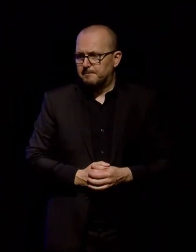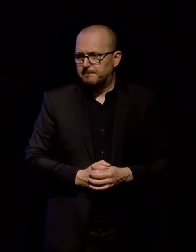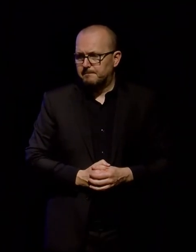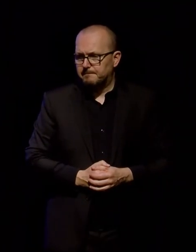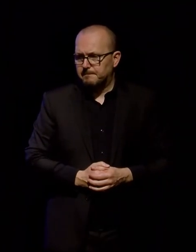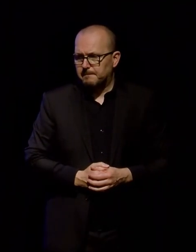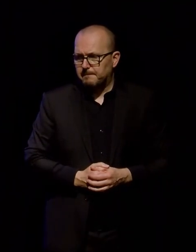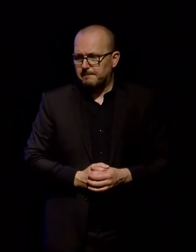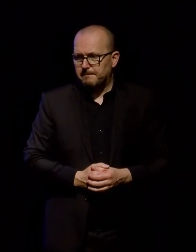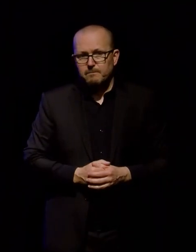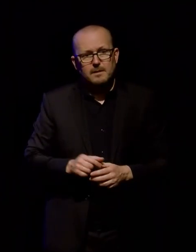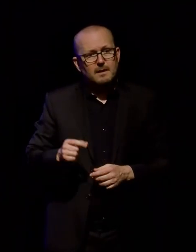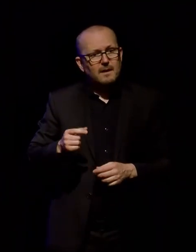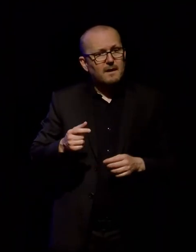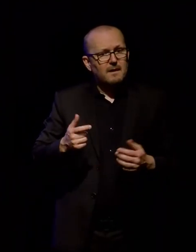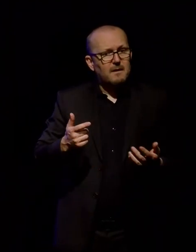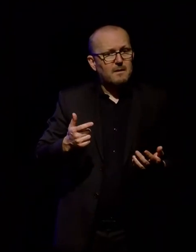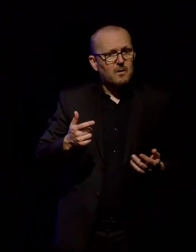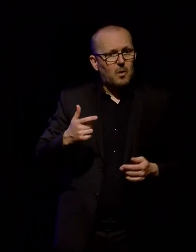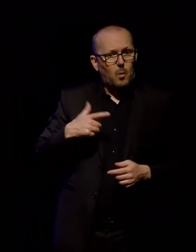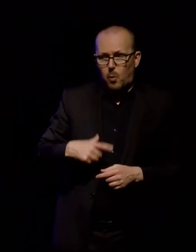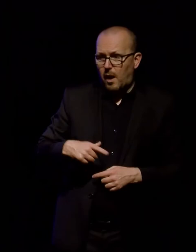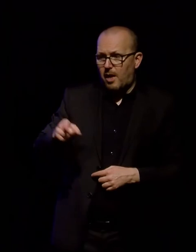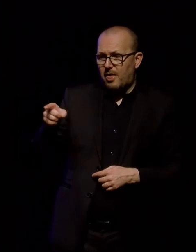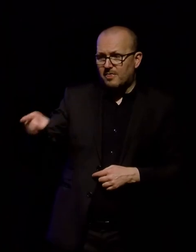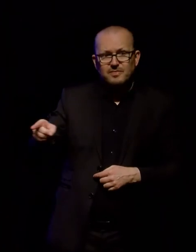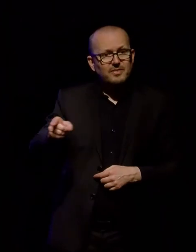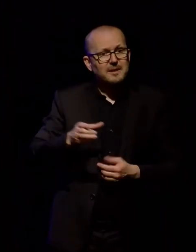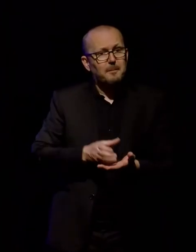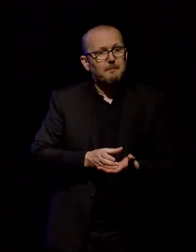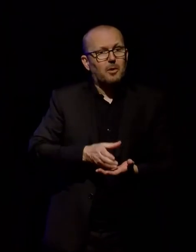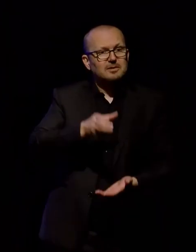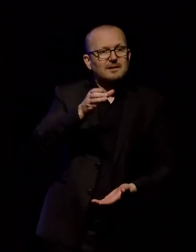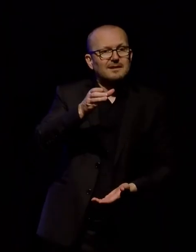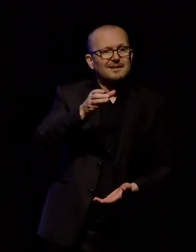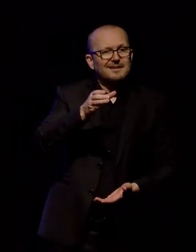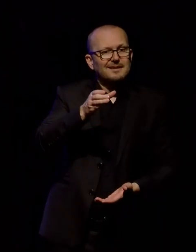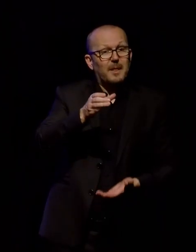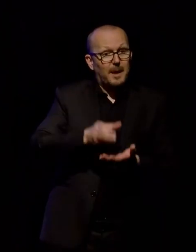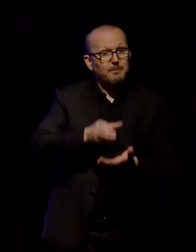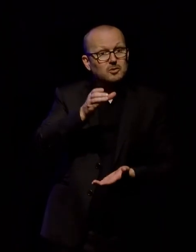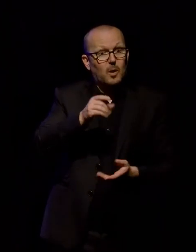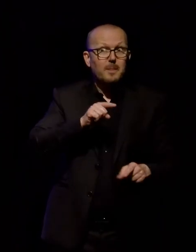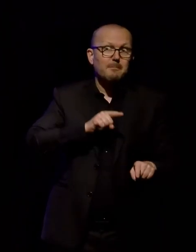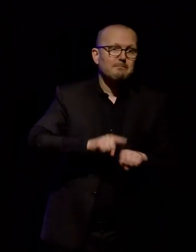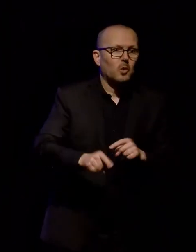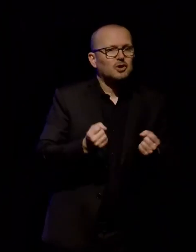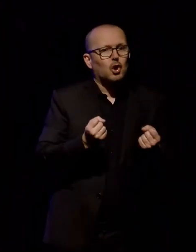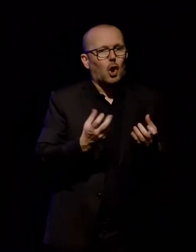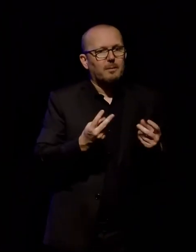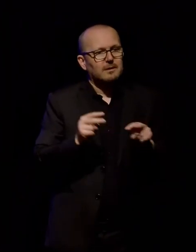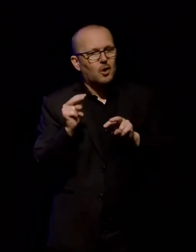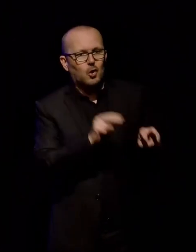which has been the most viewed item on NZ museums each year for the last three years. There were comments from people who had found these